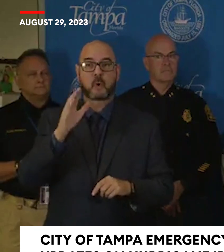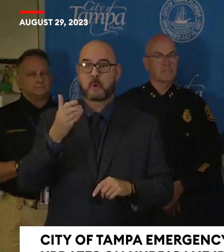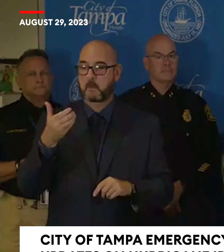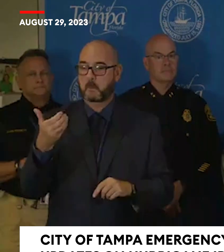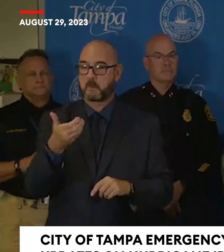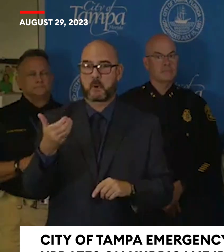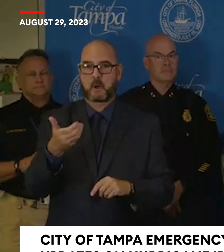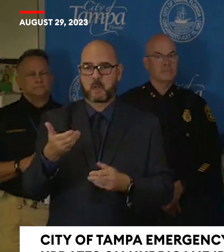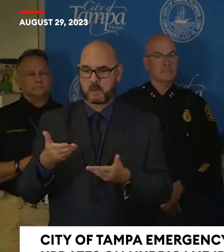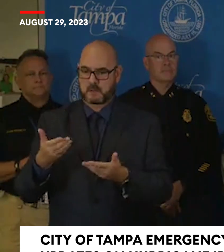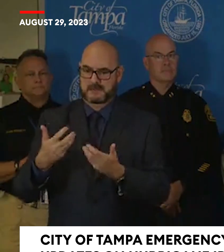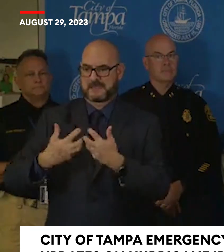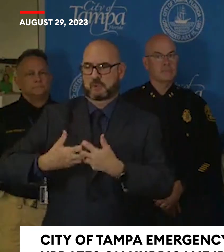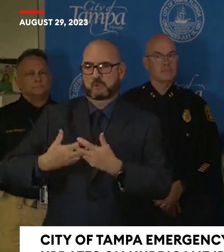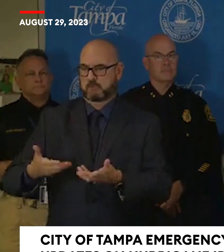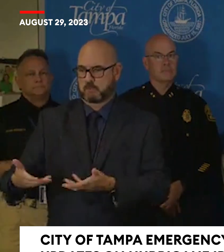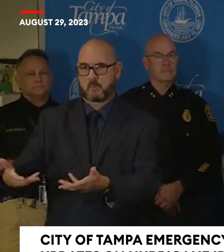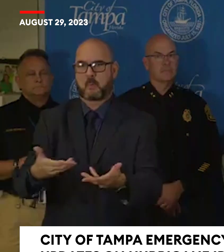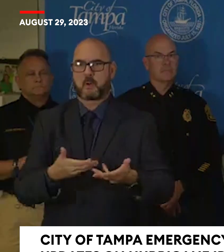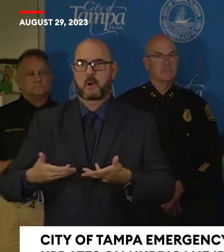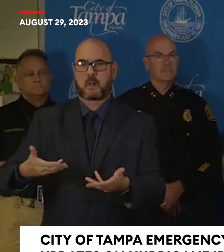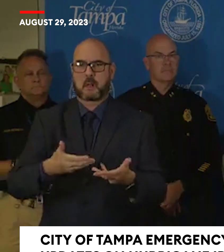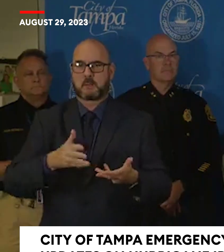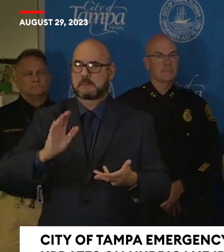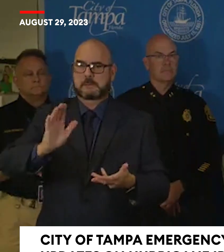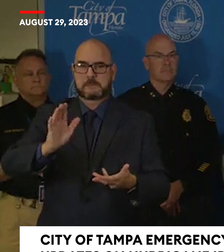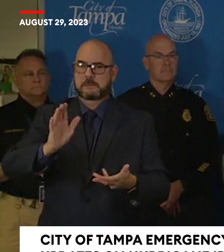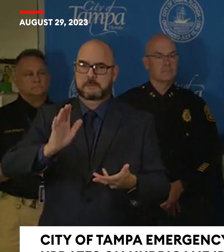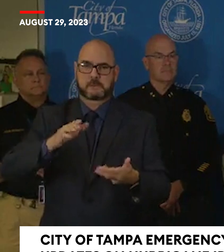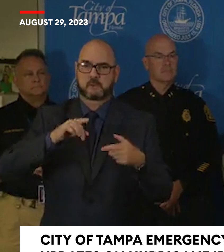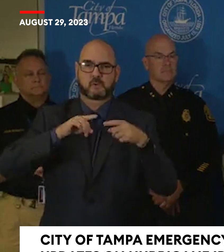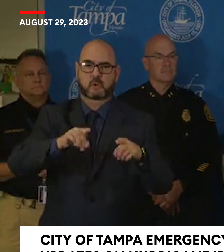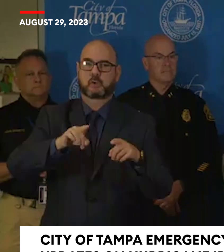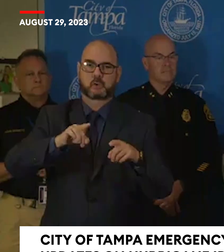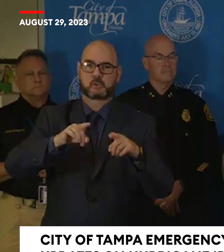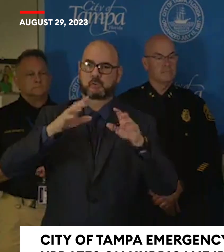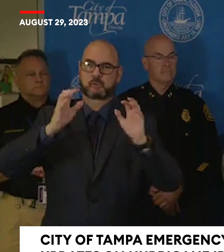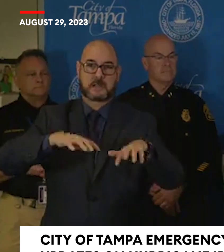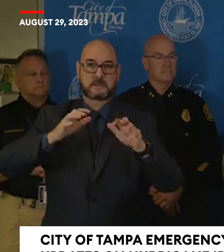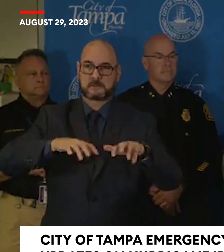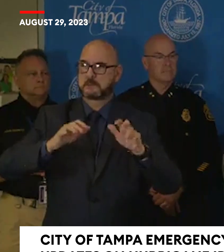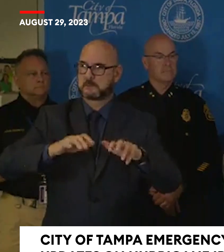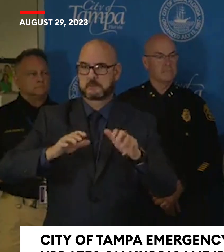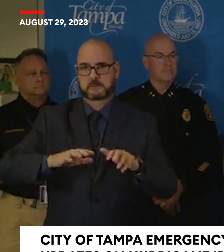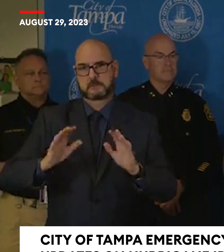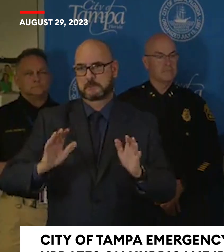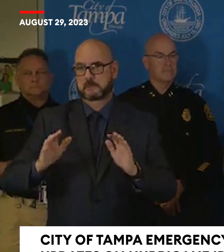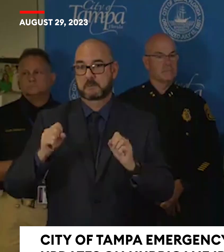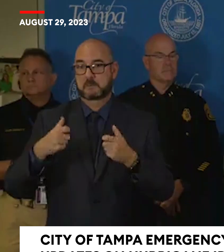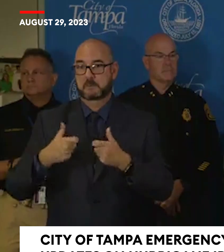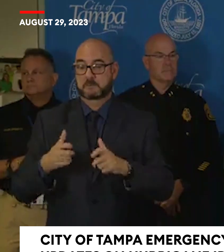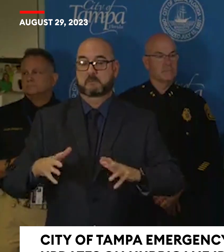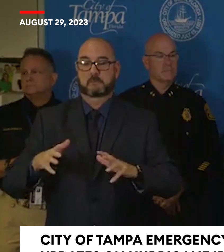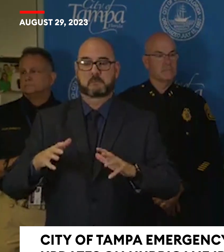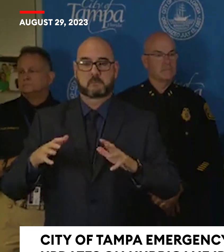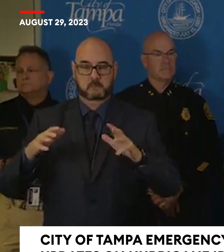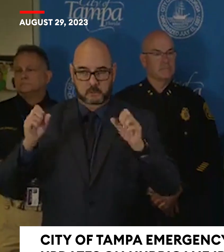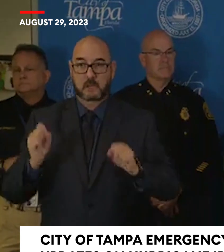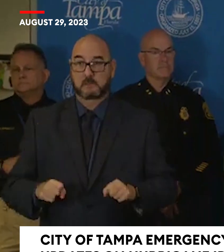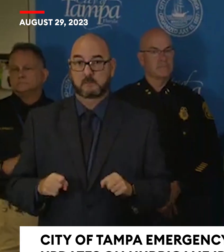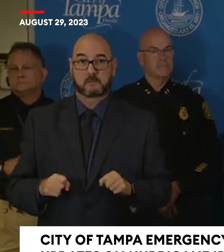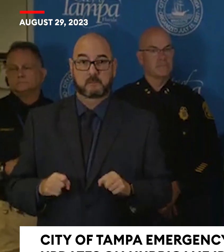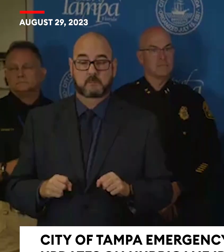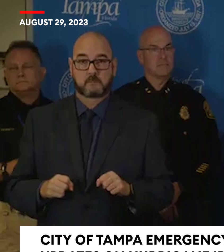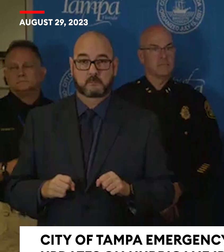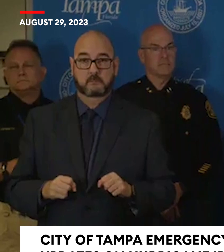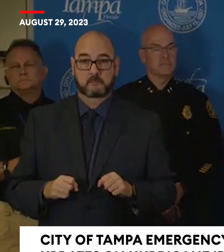be used outdoors only. Running an uncovered generator in the rain poses a threat of electrocution. Stay out of floodwaters. They can hide energized